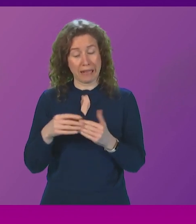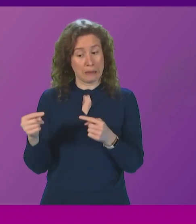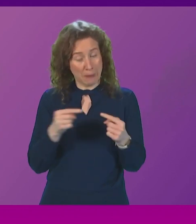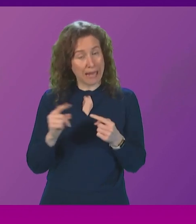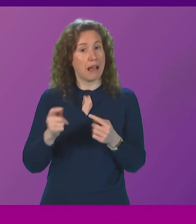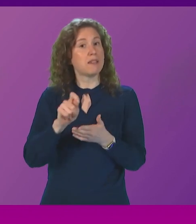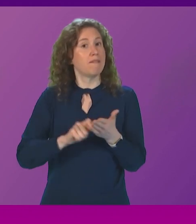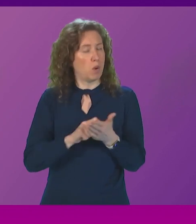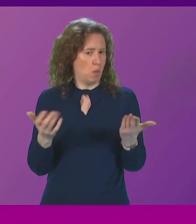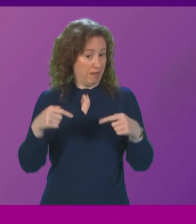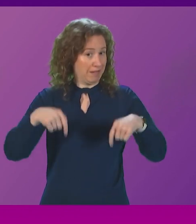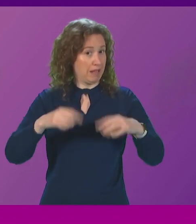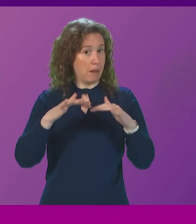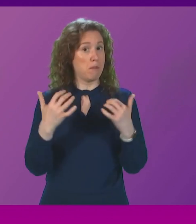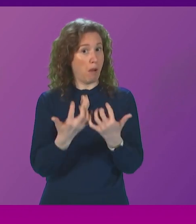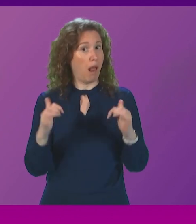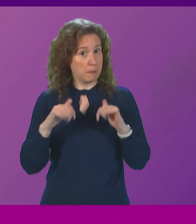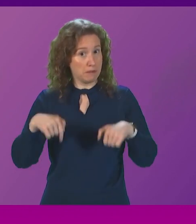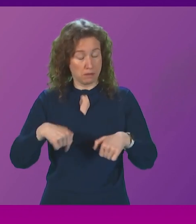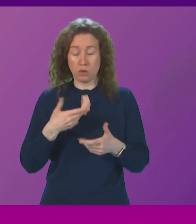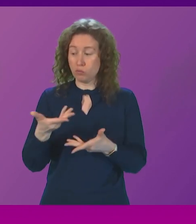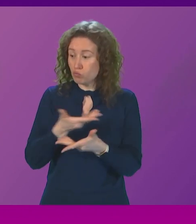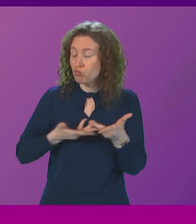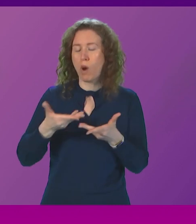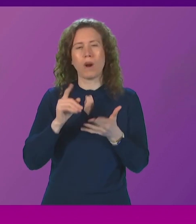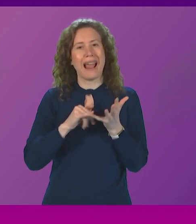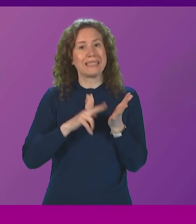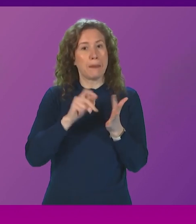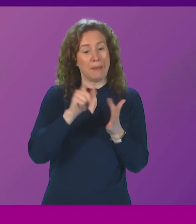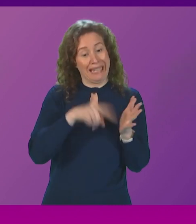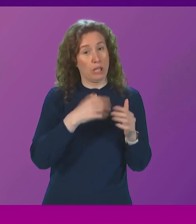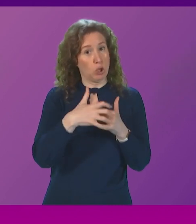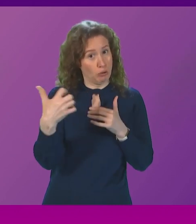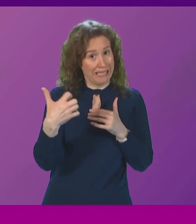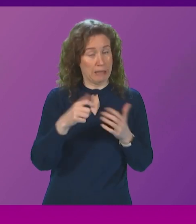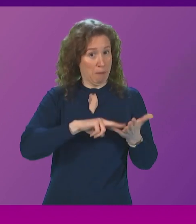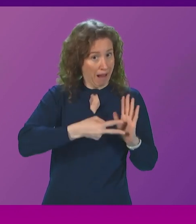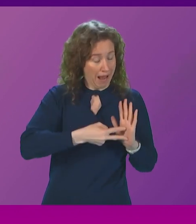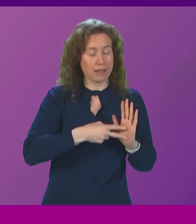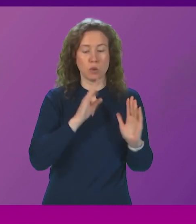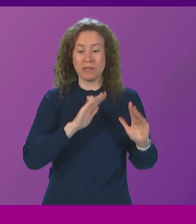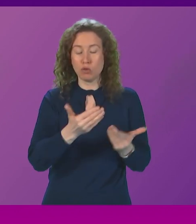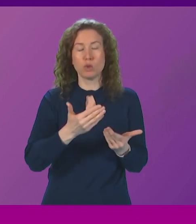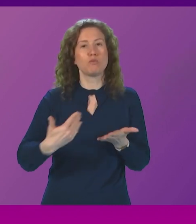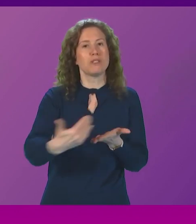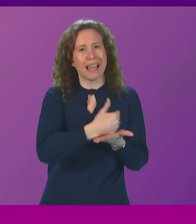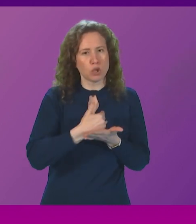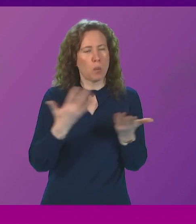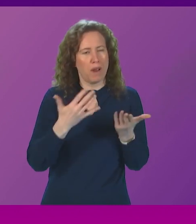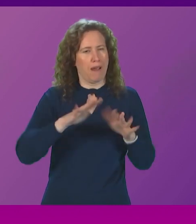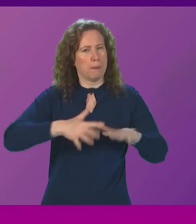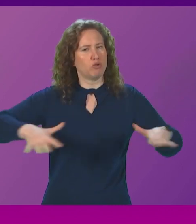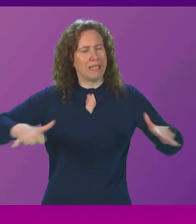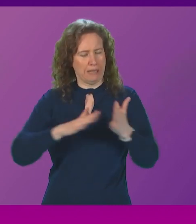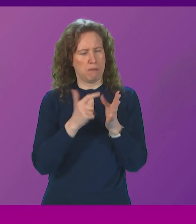vote here in Parliament on SNP Green plans to introduce highly protected marine areas. These